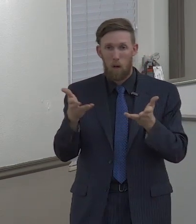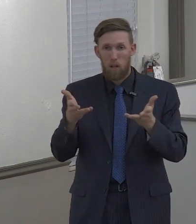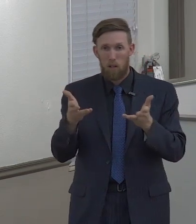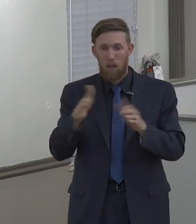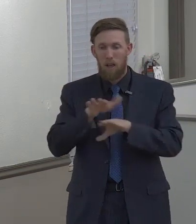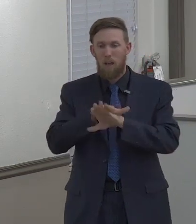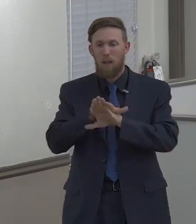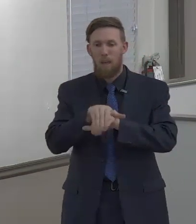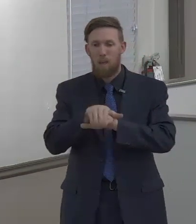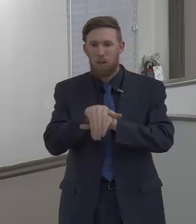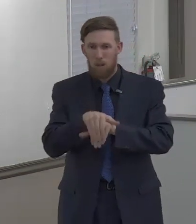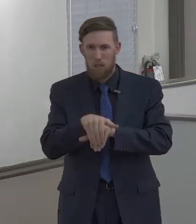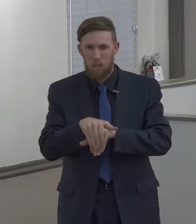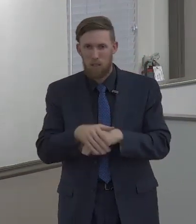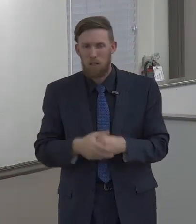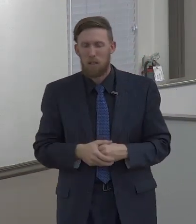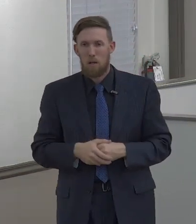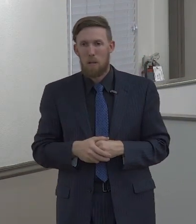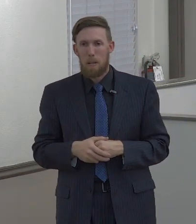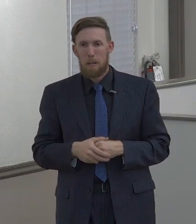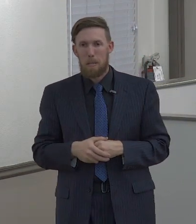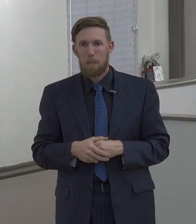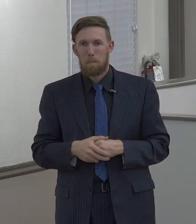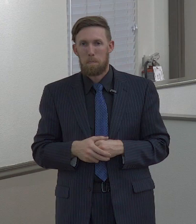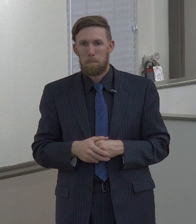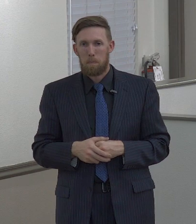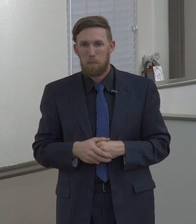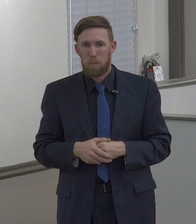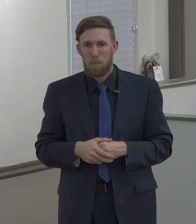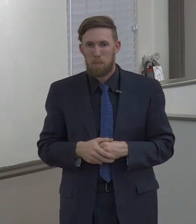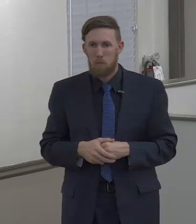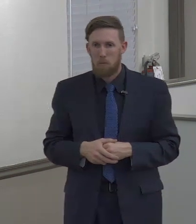are full of hypocrites.